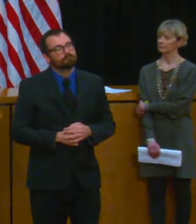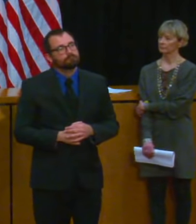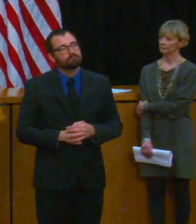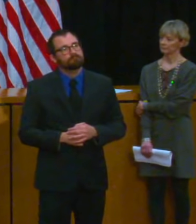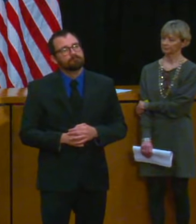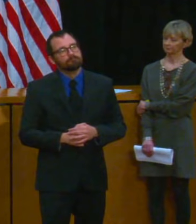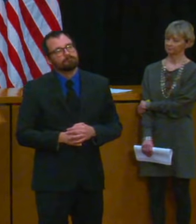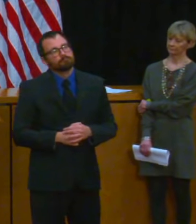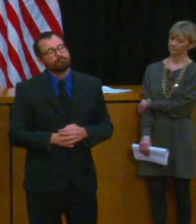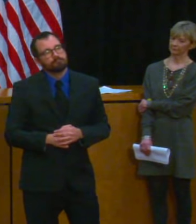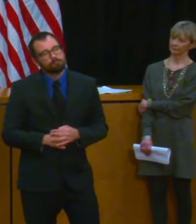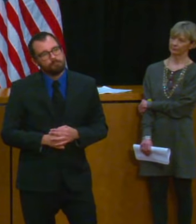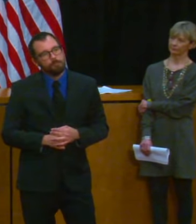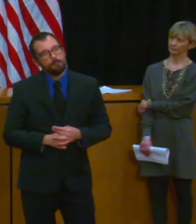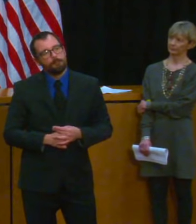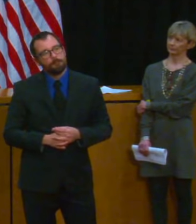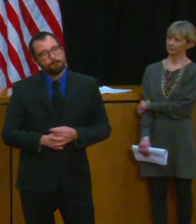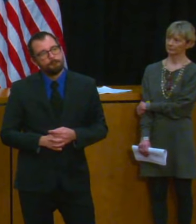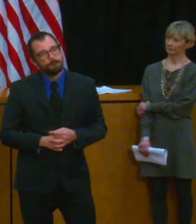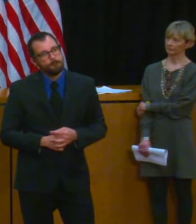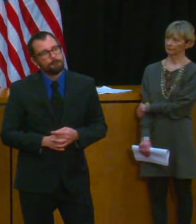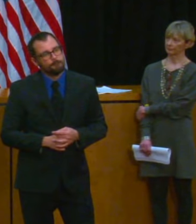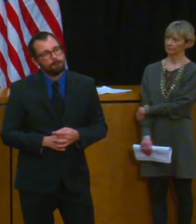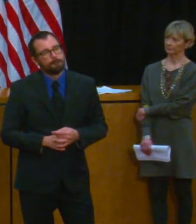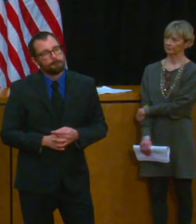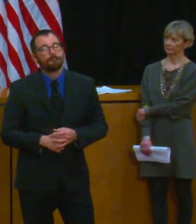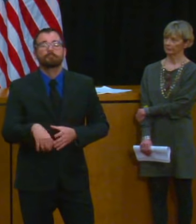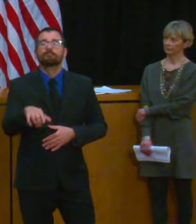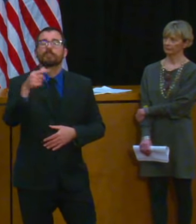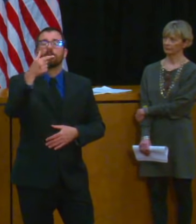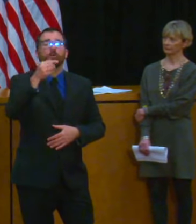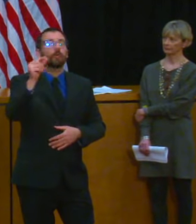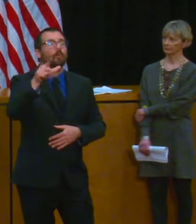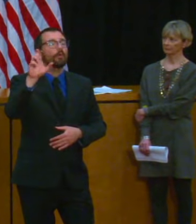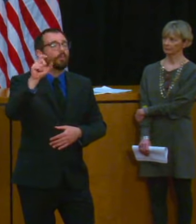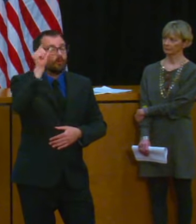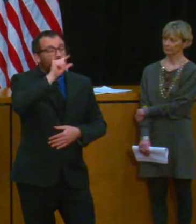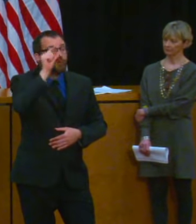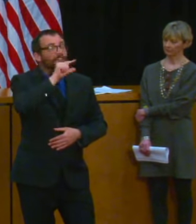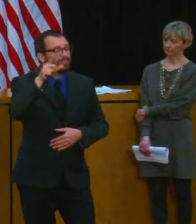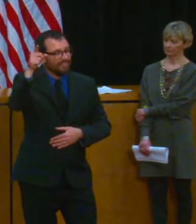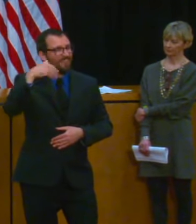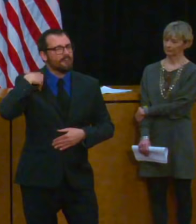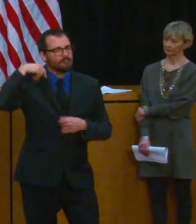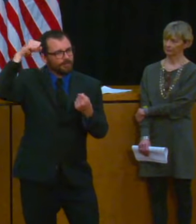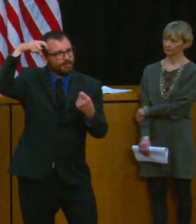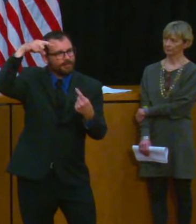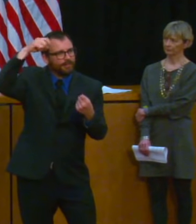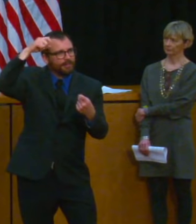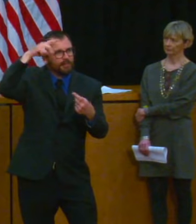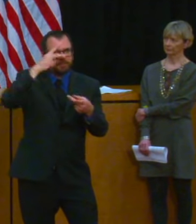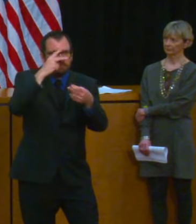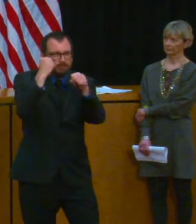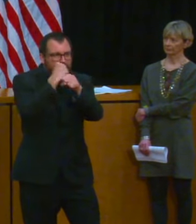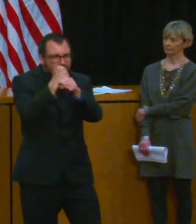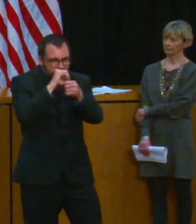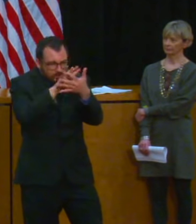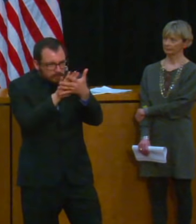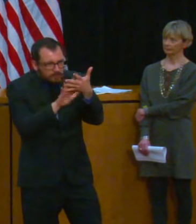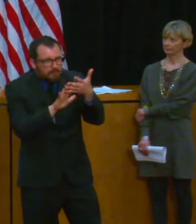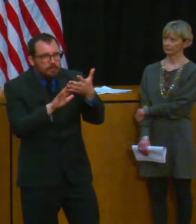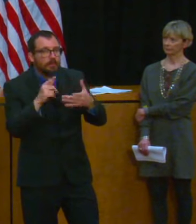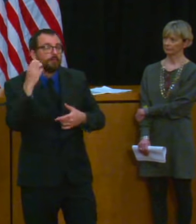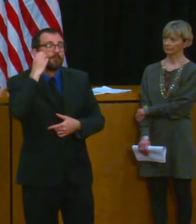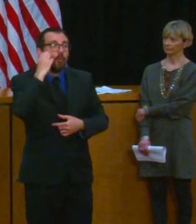how much people have been moving around since the sort of middle to end of March the Massachusetts numbers track as well